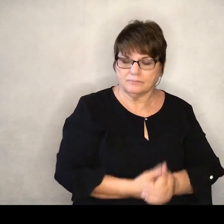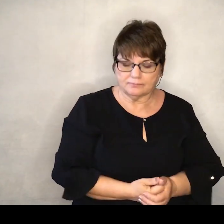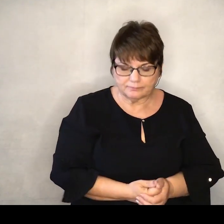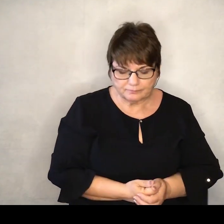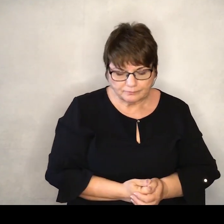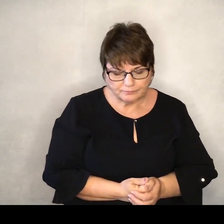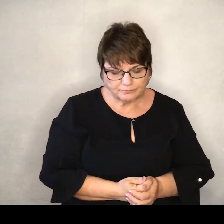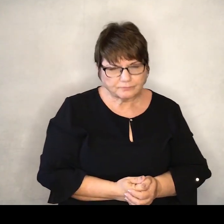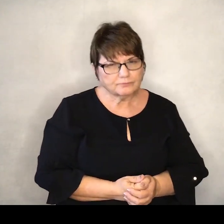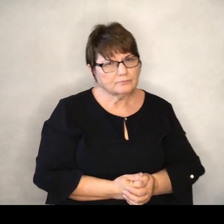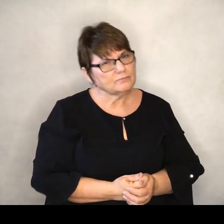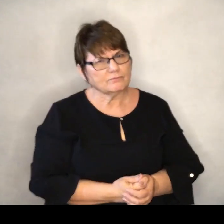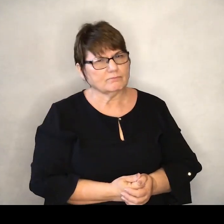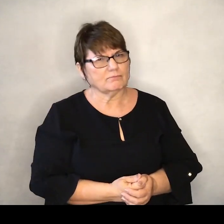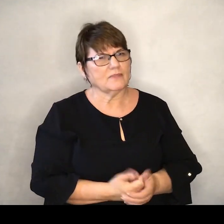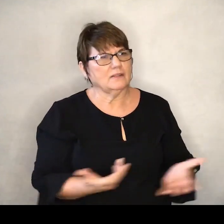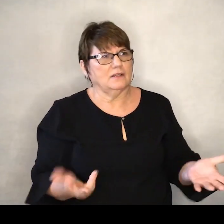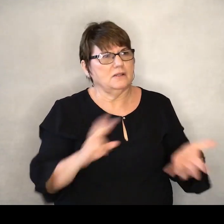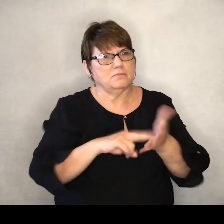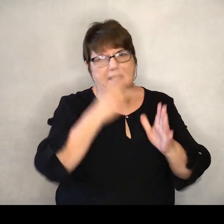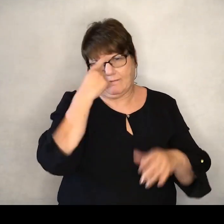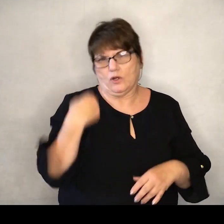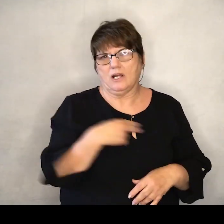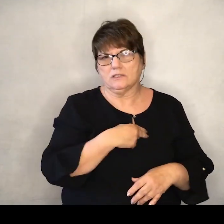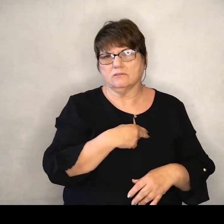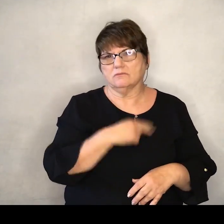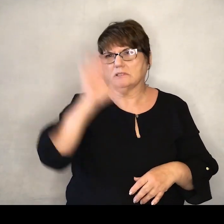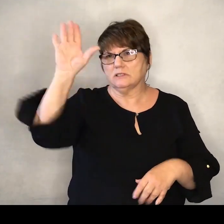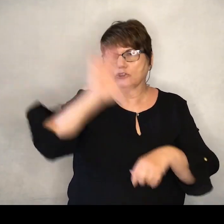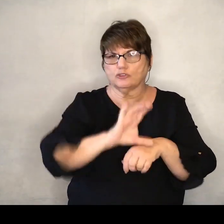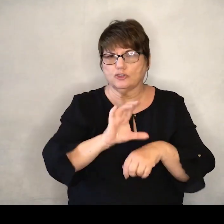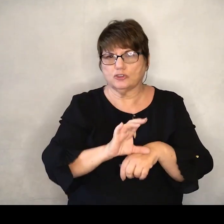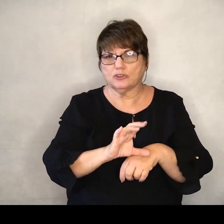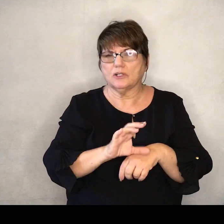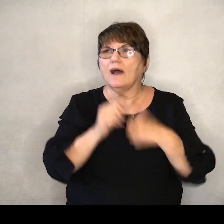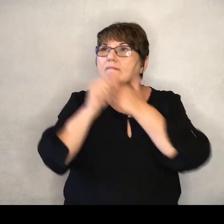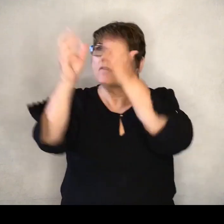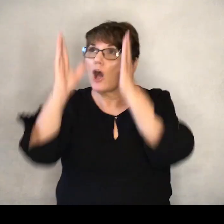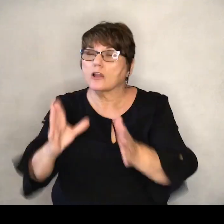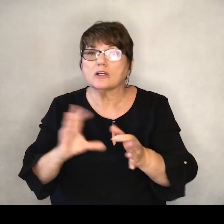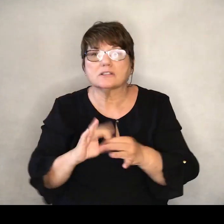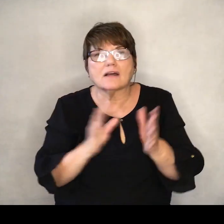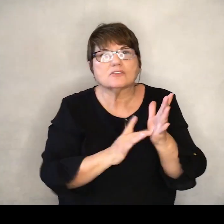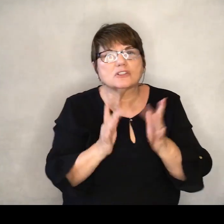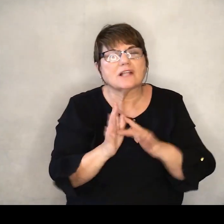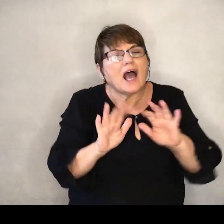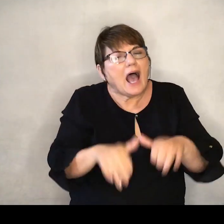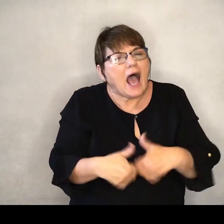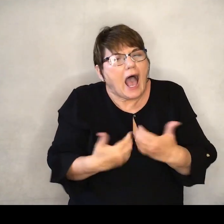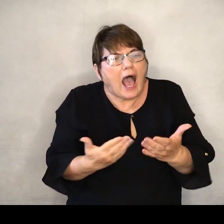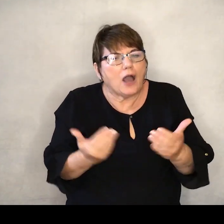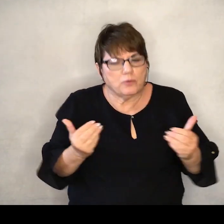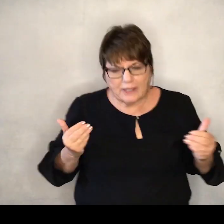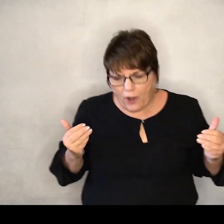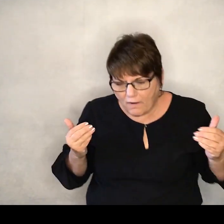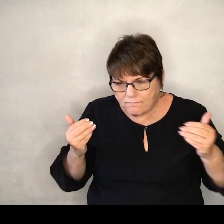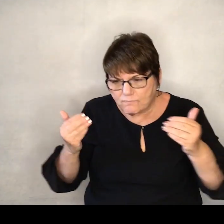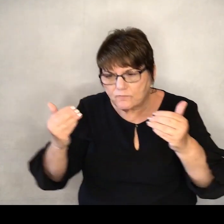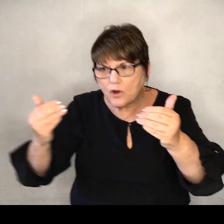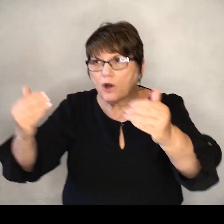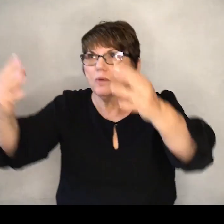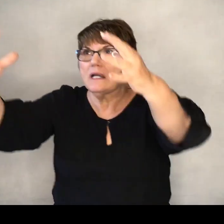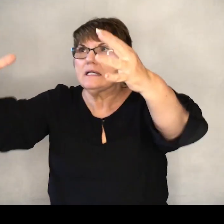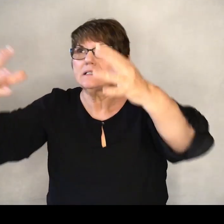So what does that mean for us as a church, as followers of Jesus? How do we move forward and embrace